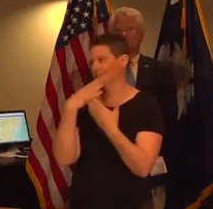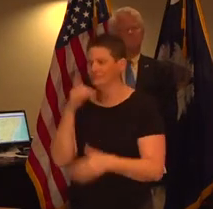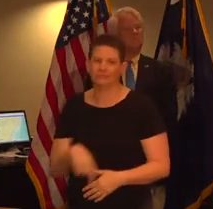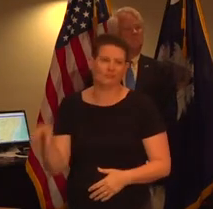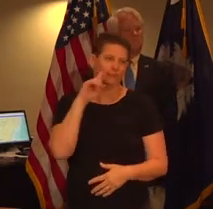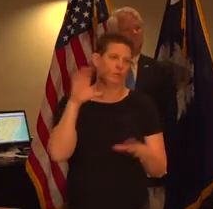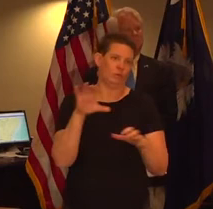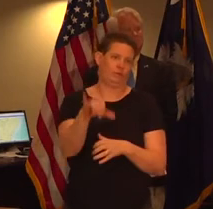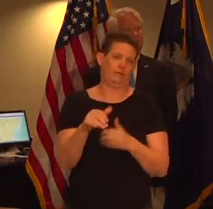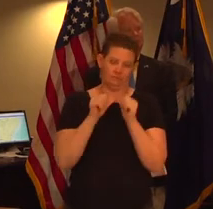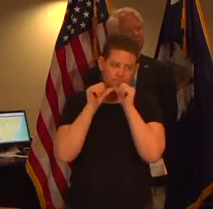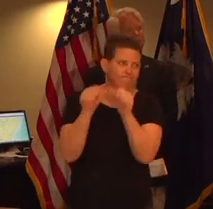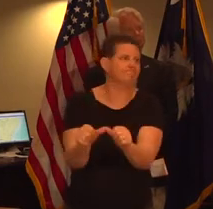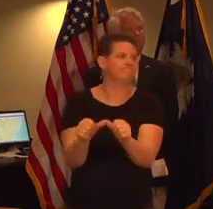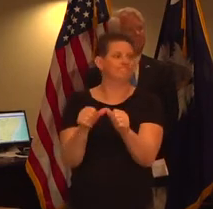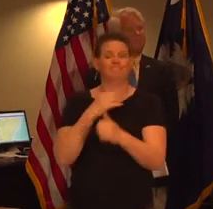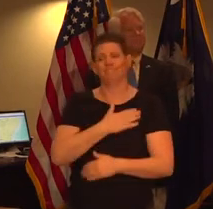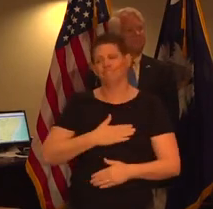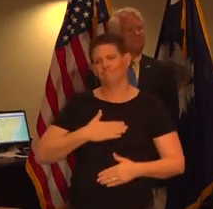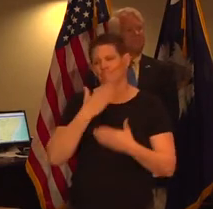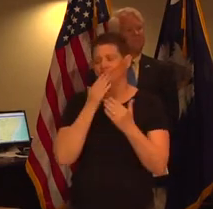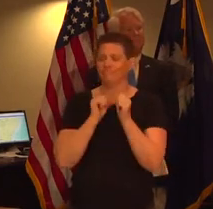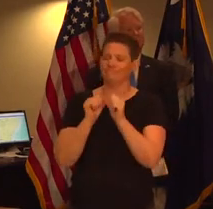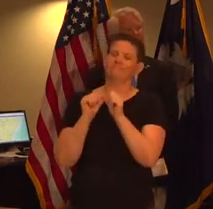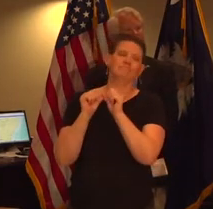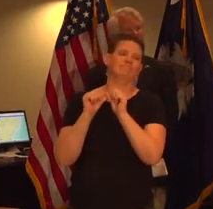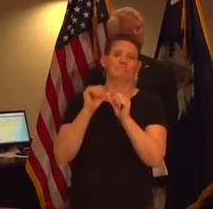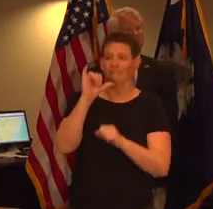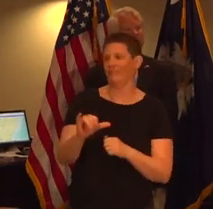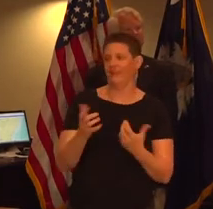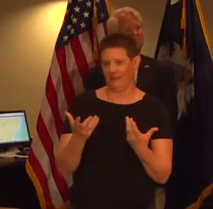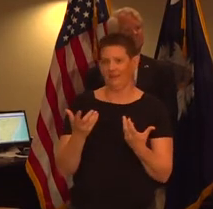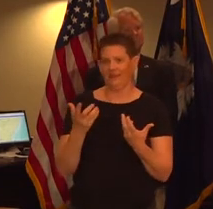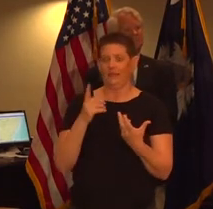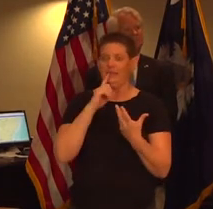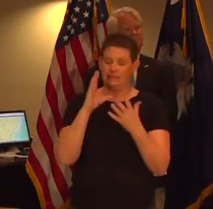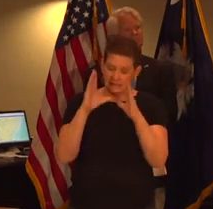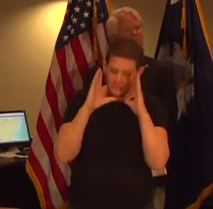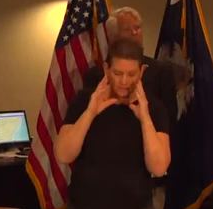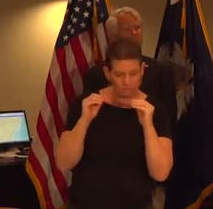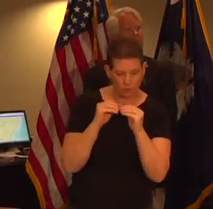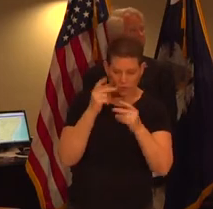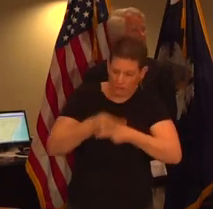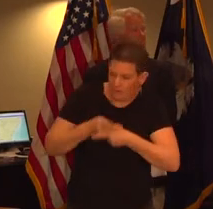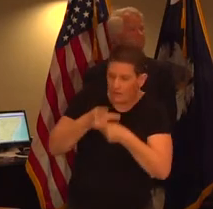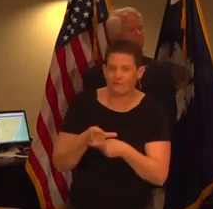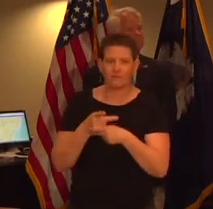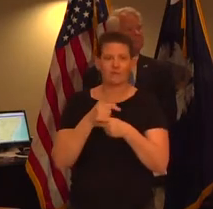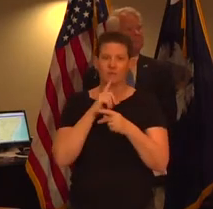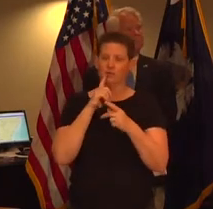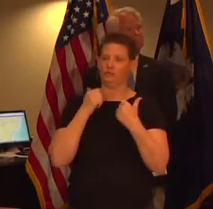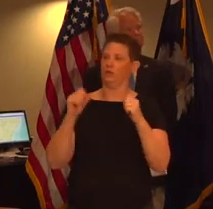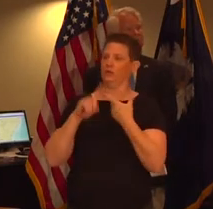much we appreciate it and urge you to continue to do it but to do it with more vigor and attempt to accept to set